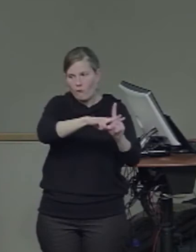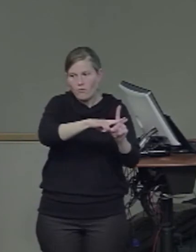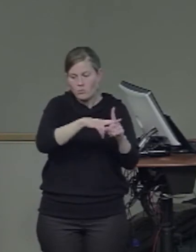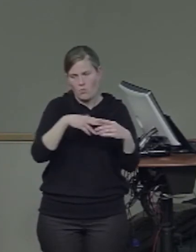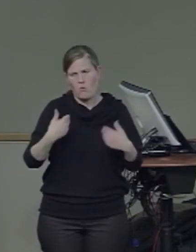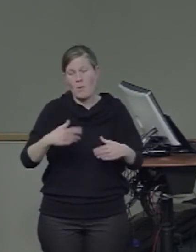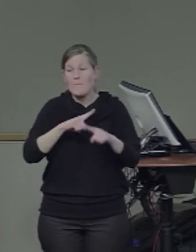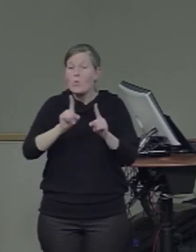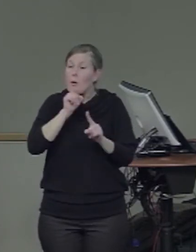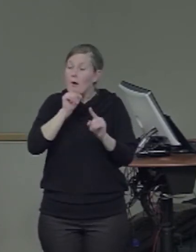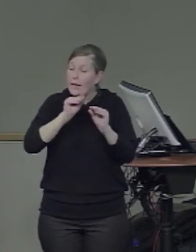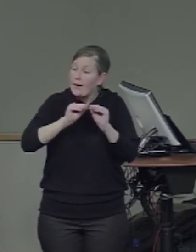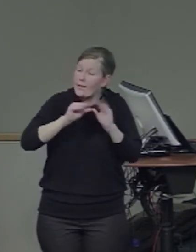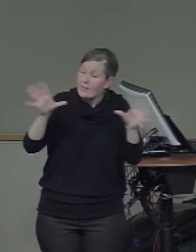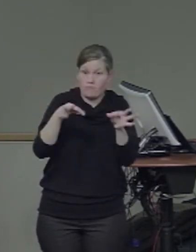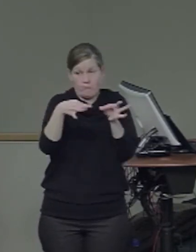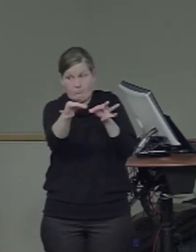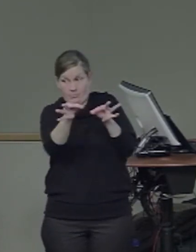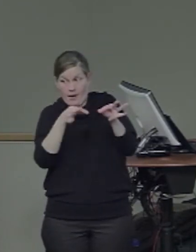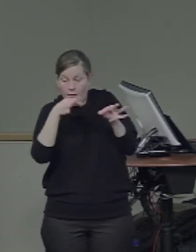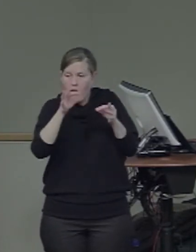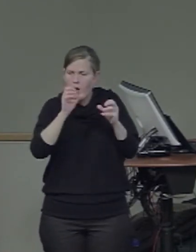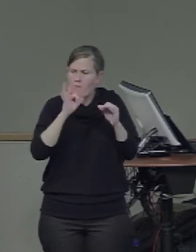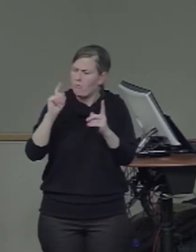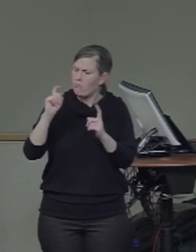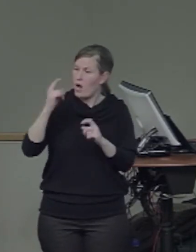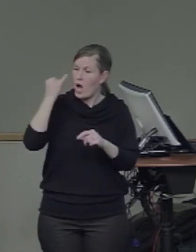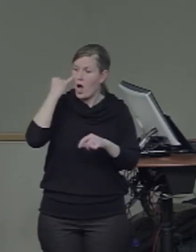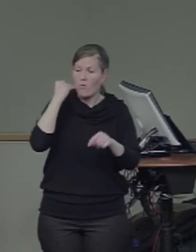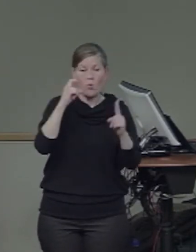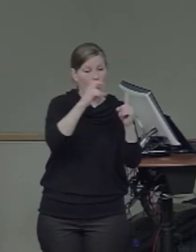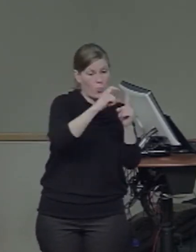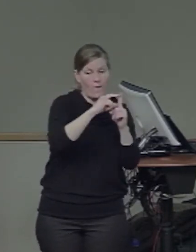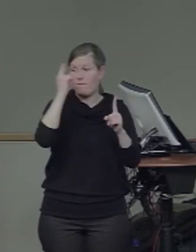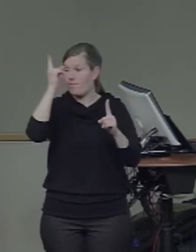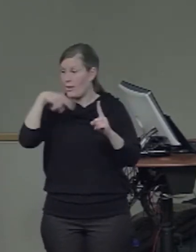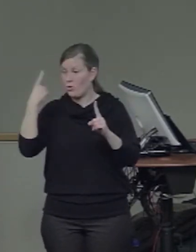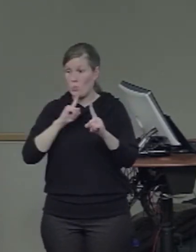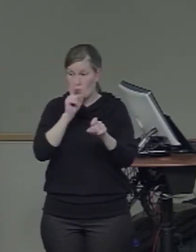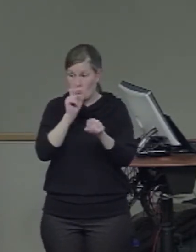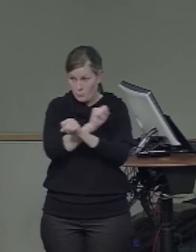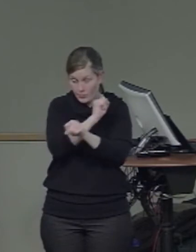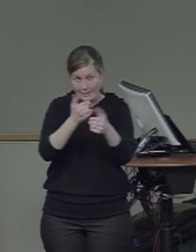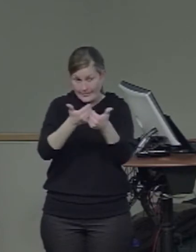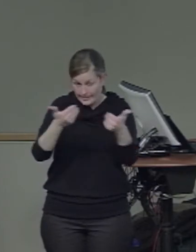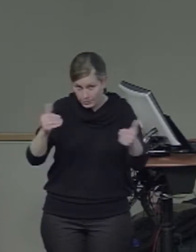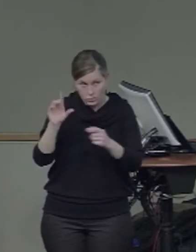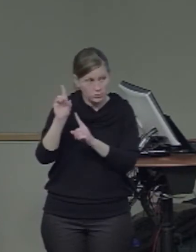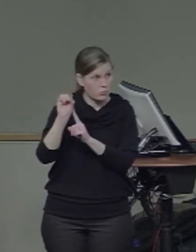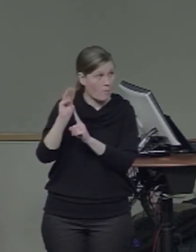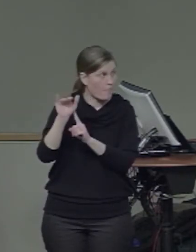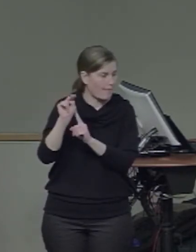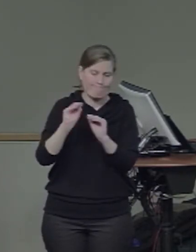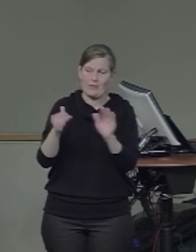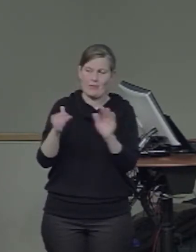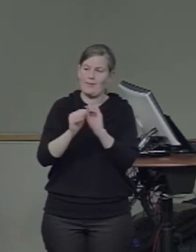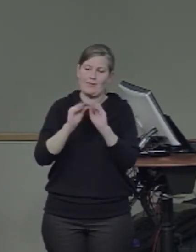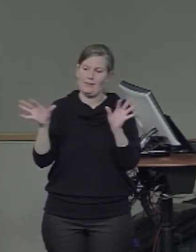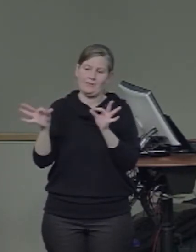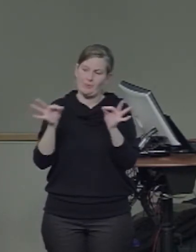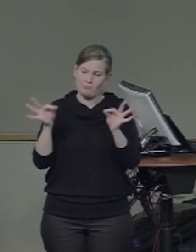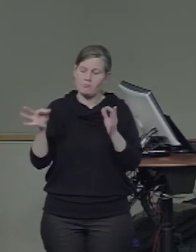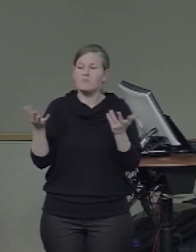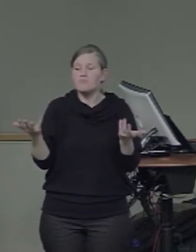if words and faces are separate independent domains. So what I've tried to do is illustrate the